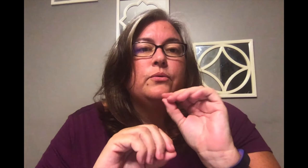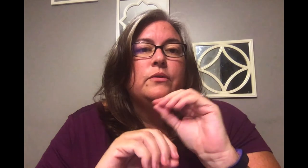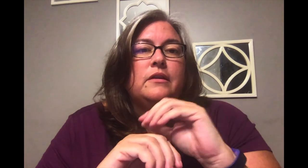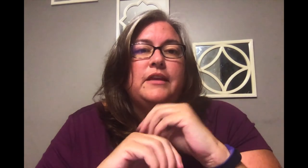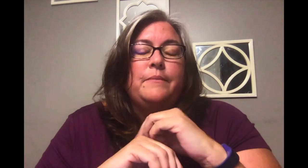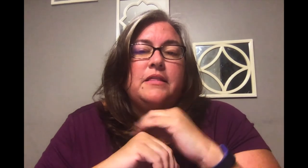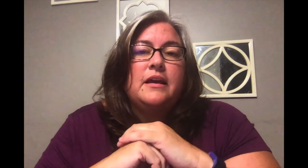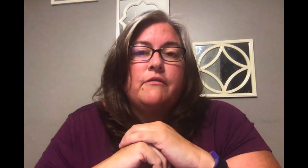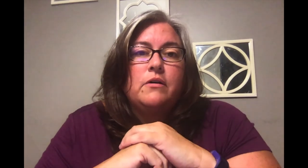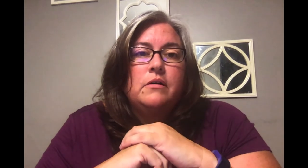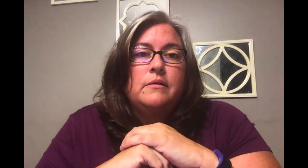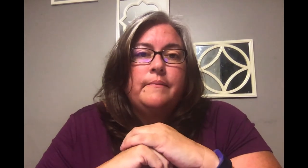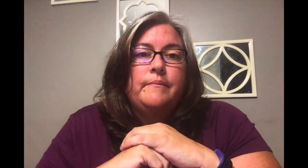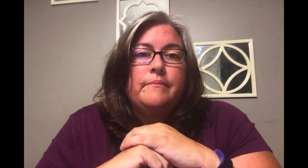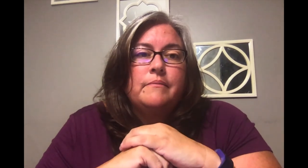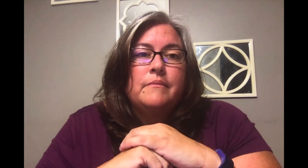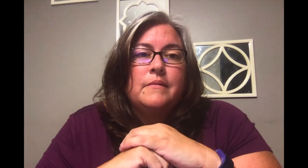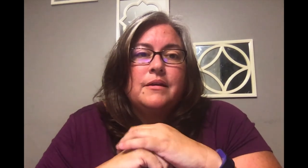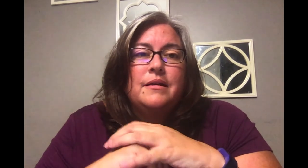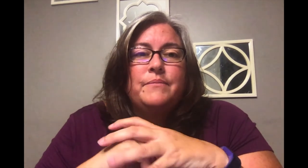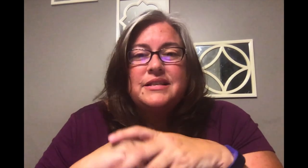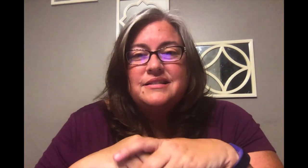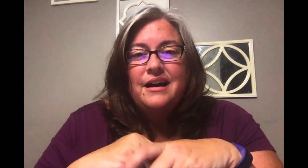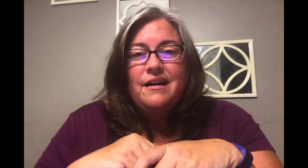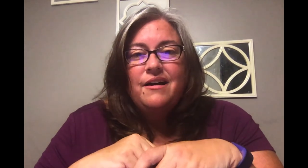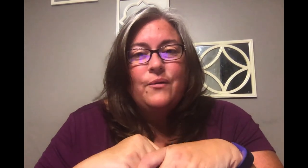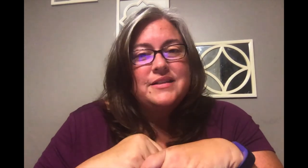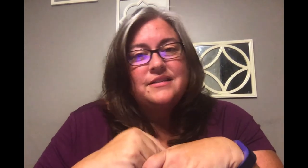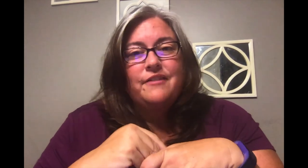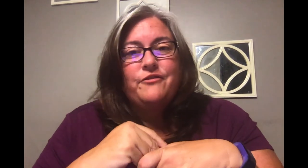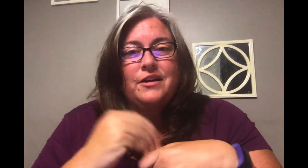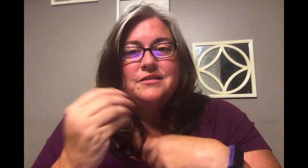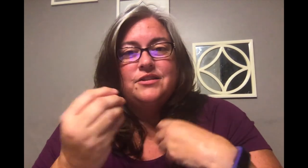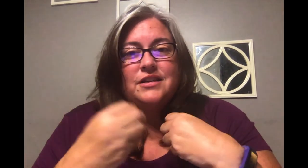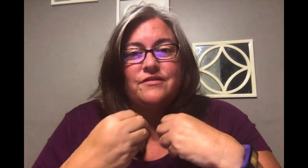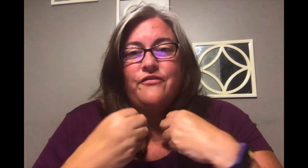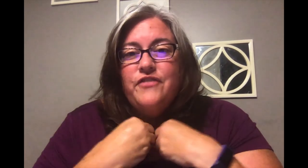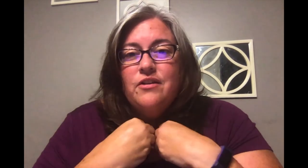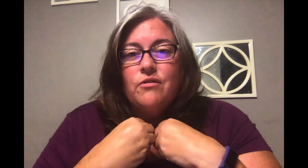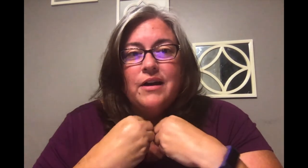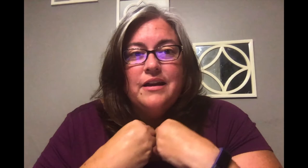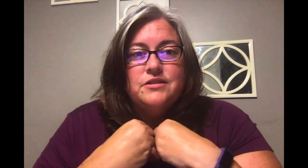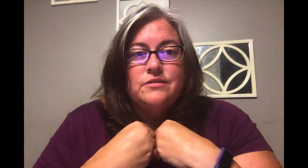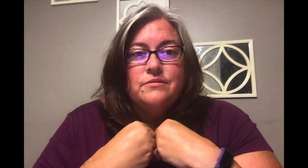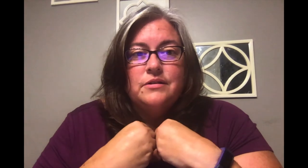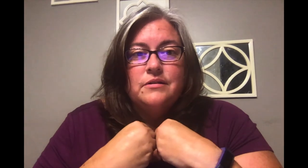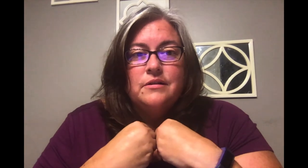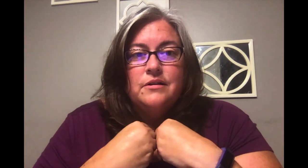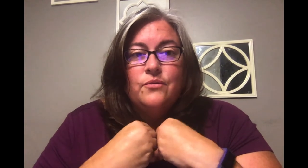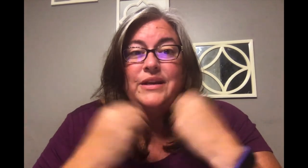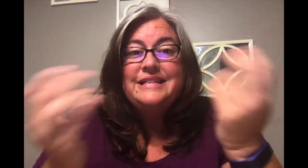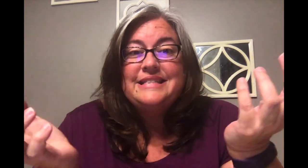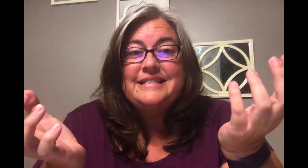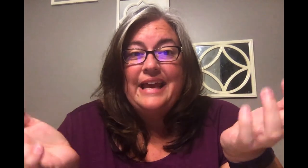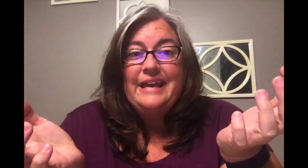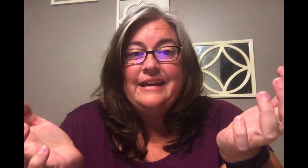They'd be thankful But it's not Always enough For us to just Feel gratitude We need to say it